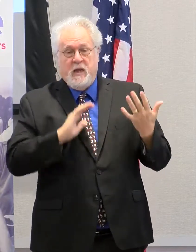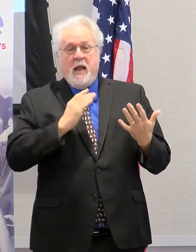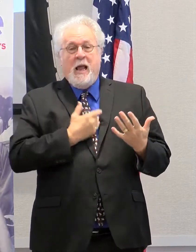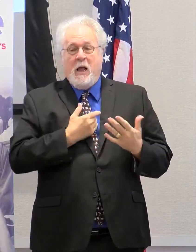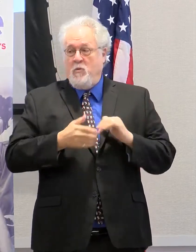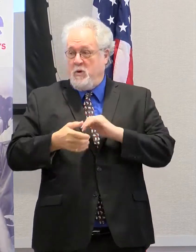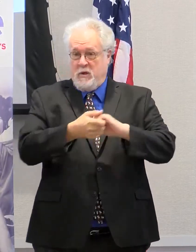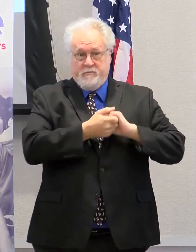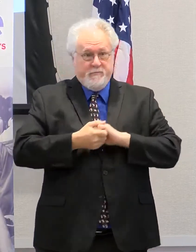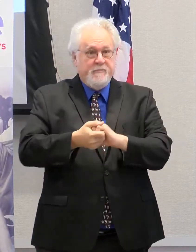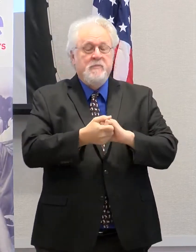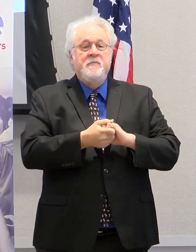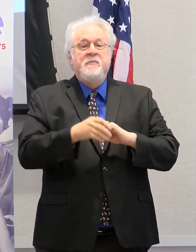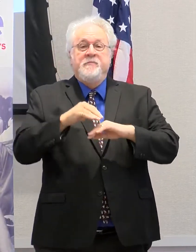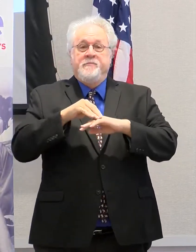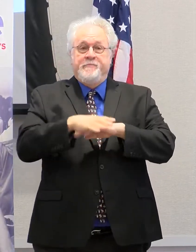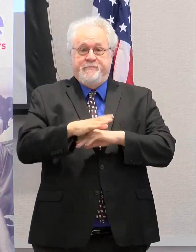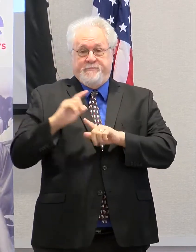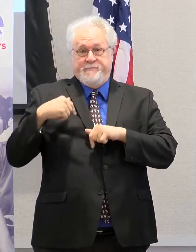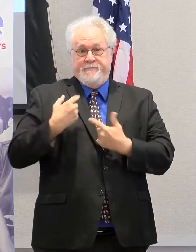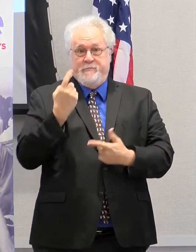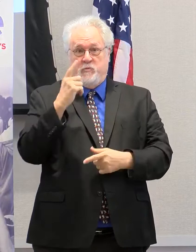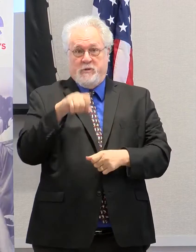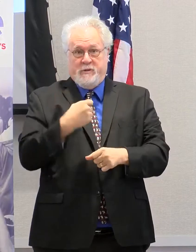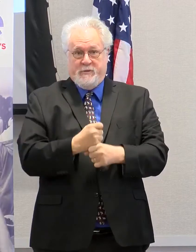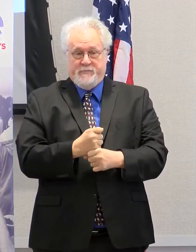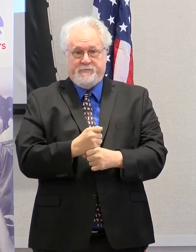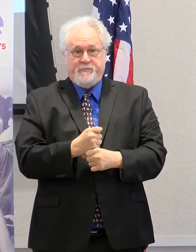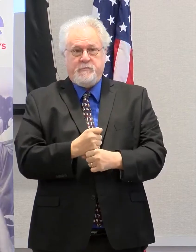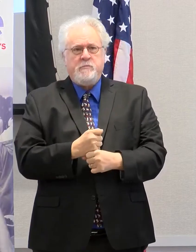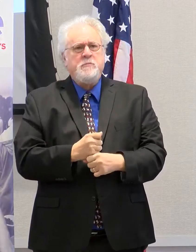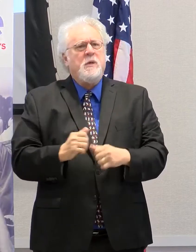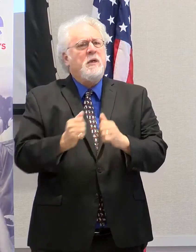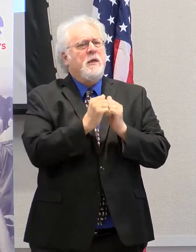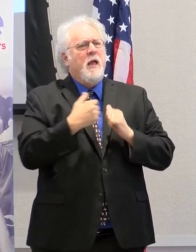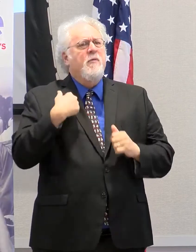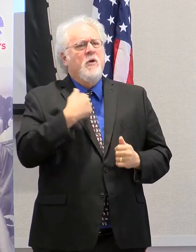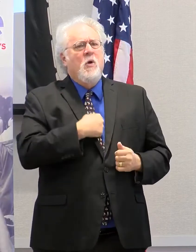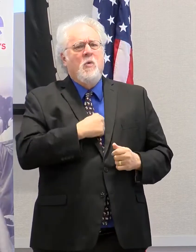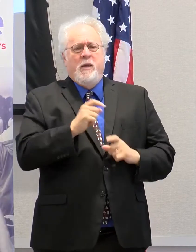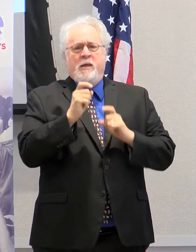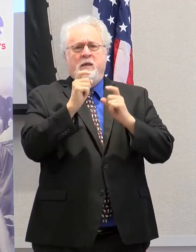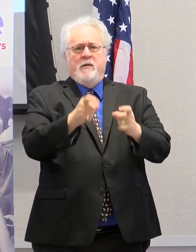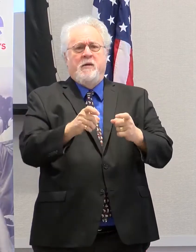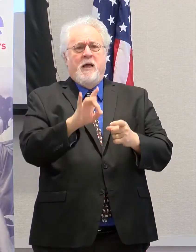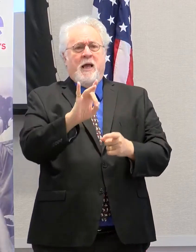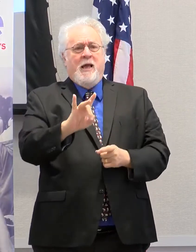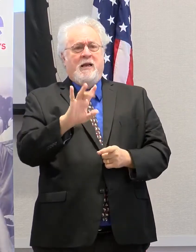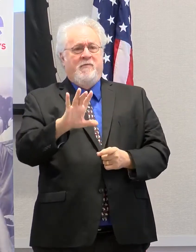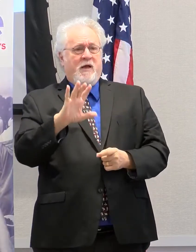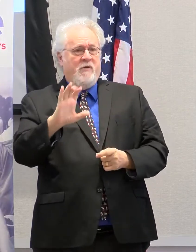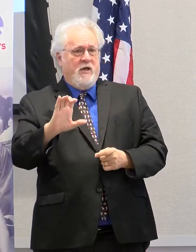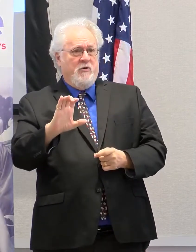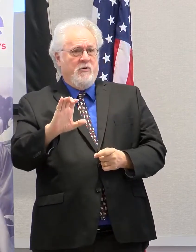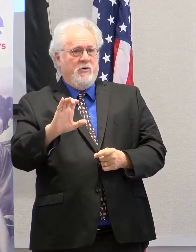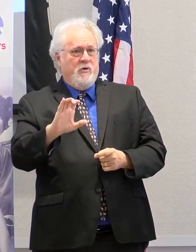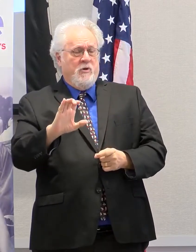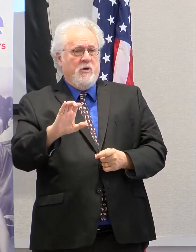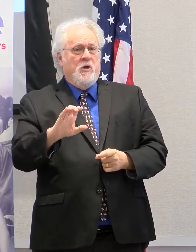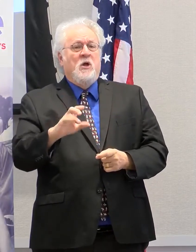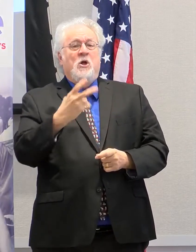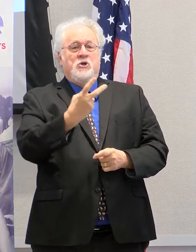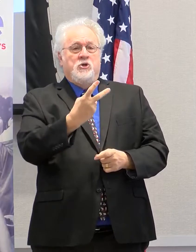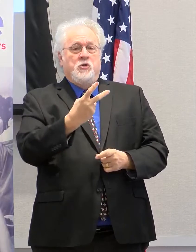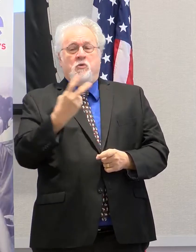our collective impact in the past year. Together, we conferred more than 8,500 two- and